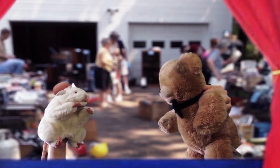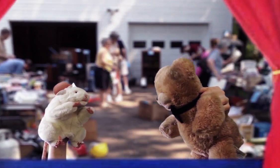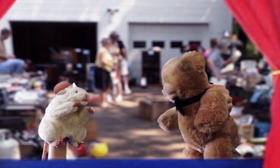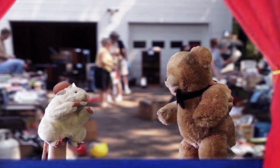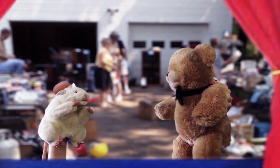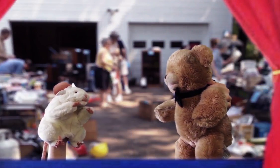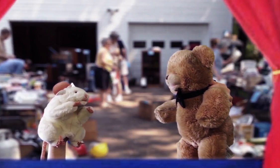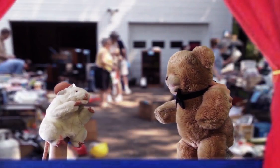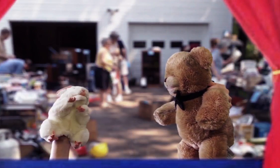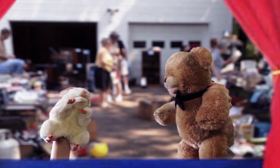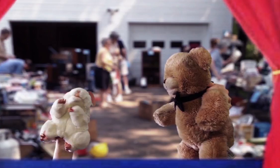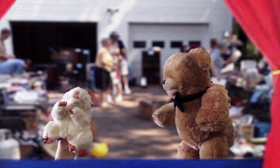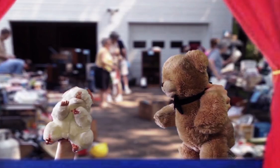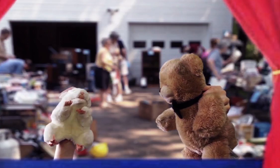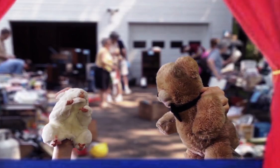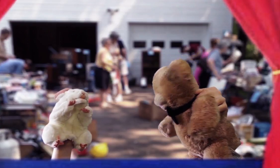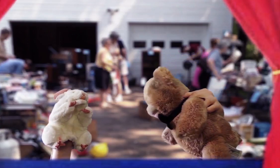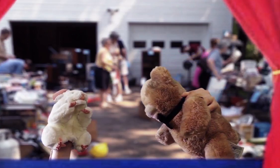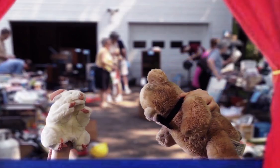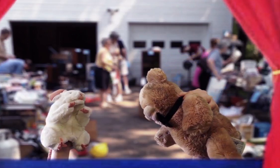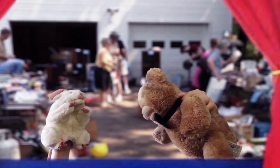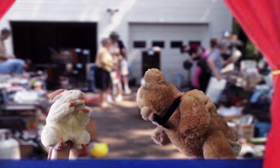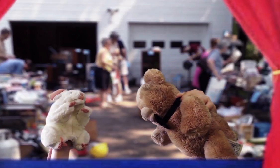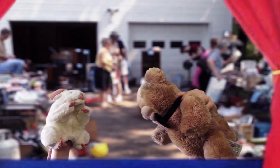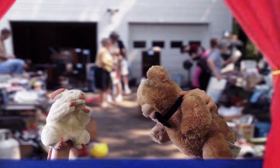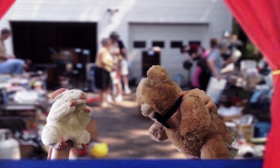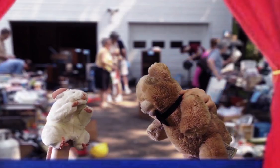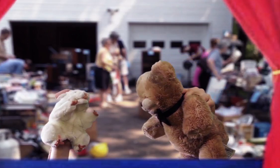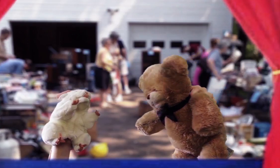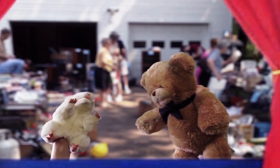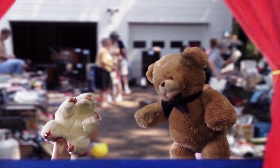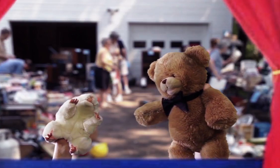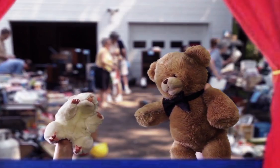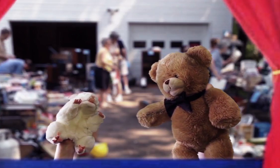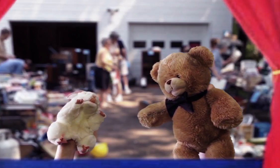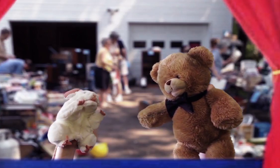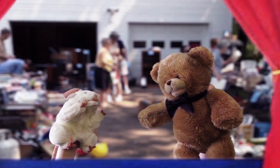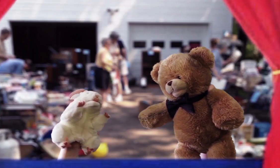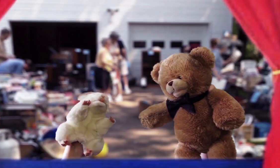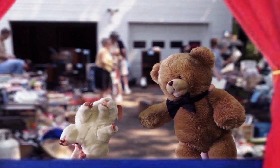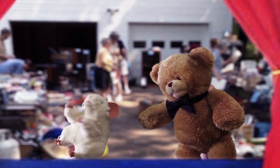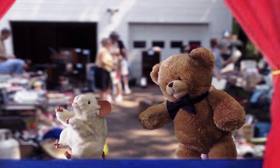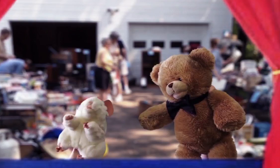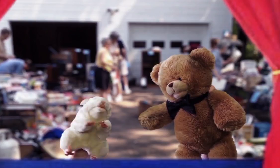Are you trans? Uh, yes. What do you have in your pants? Um, I'm just here for the yard sale.